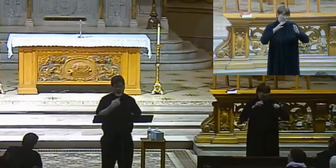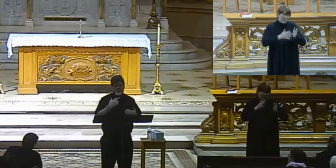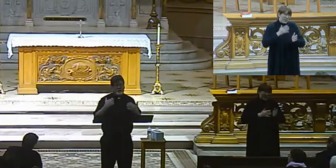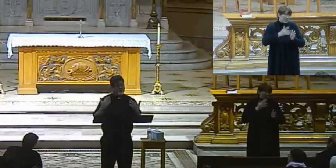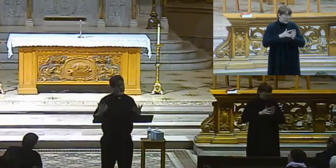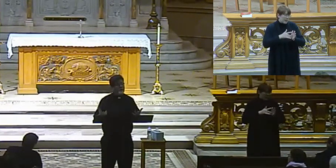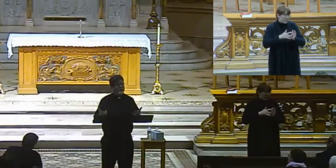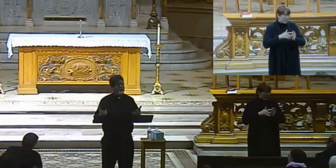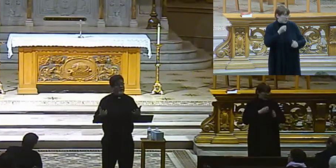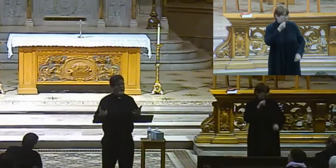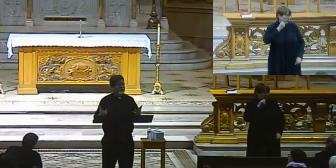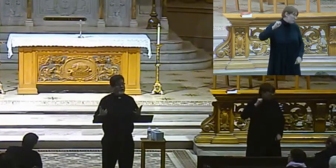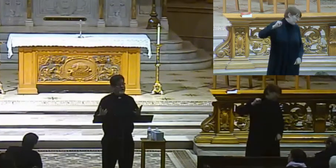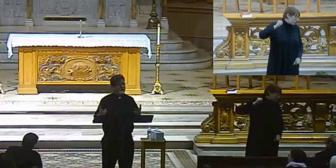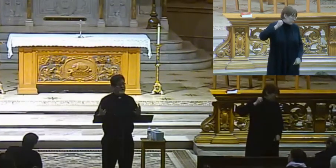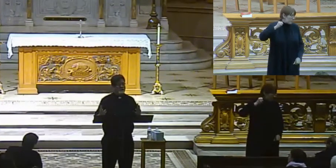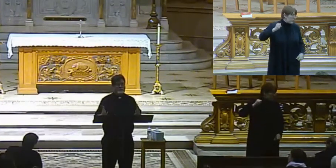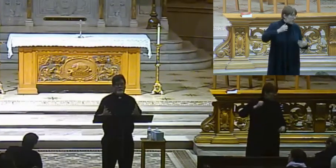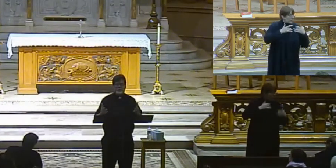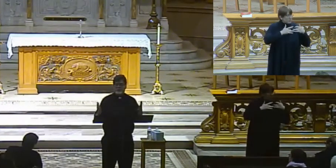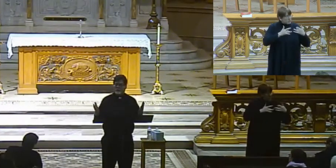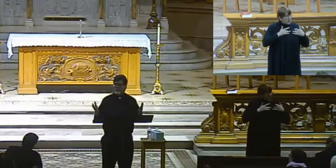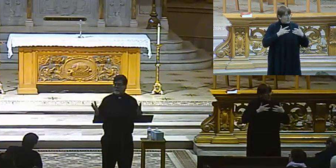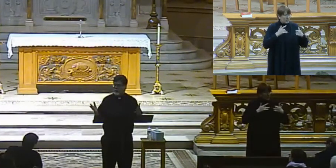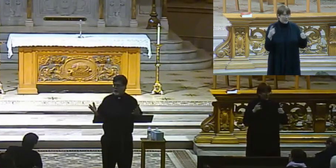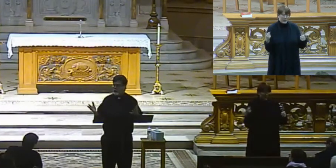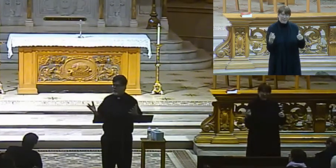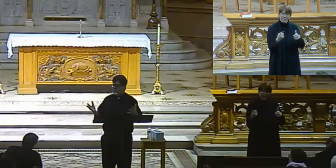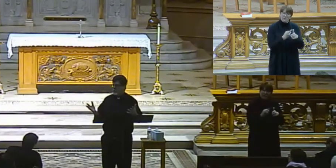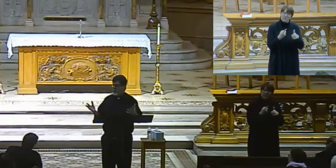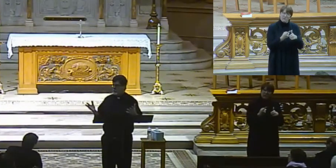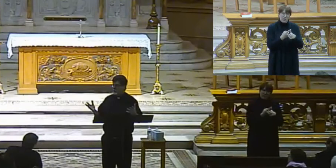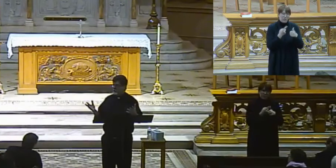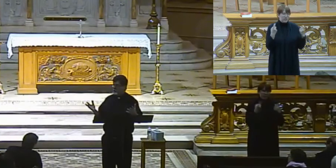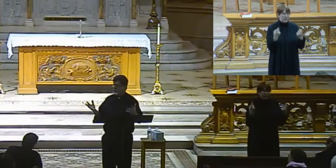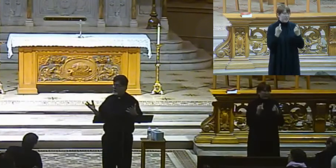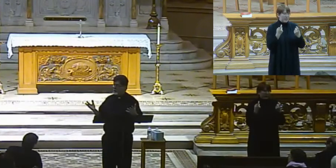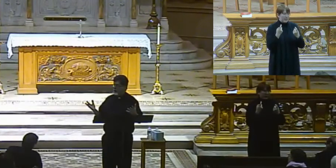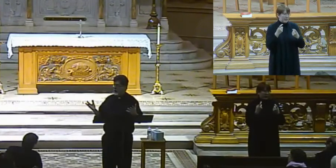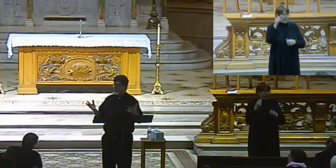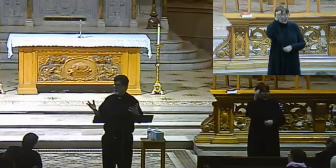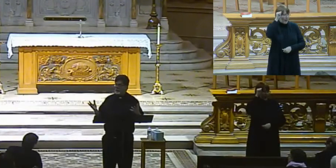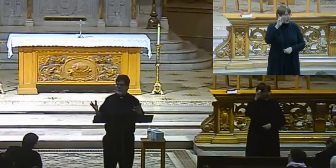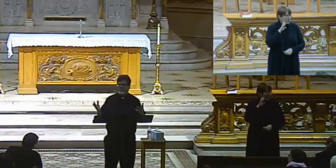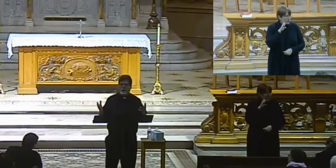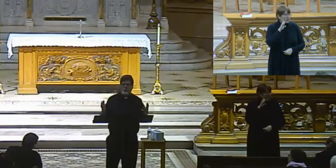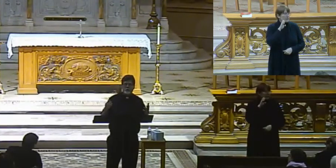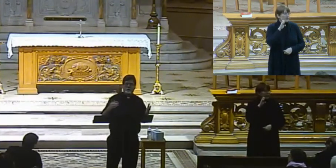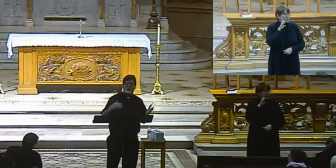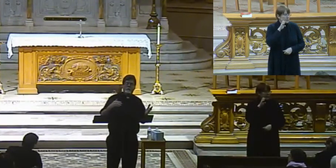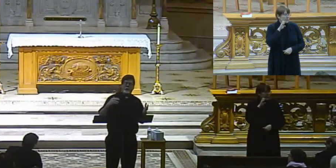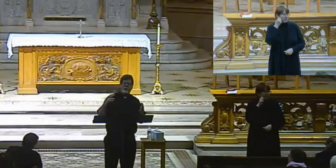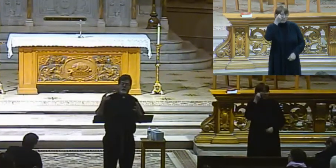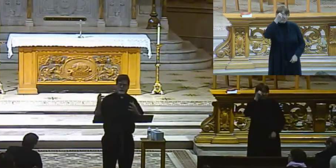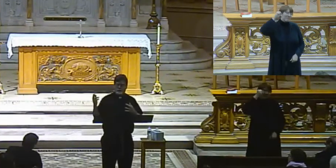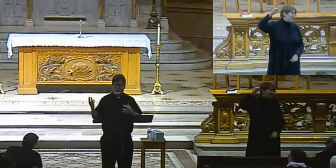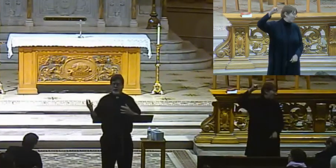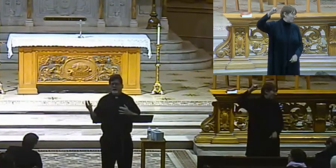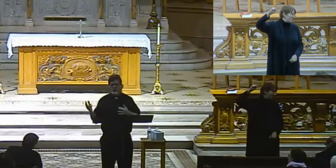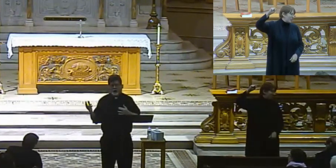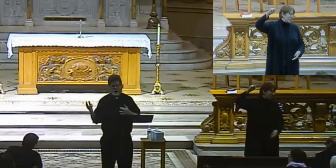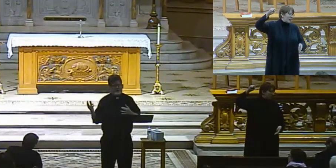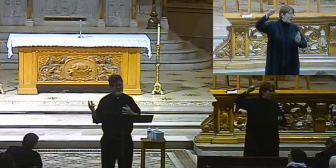against authority. You know, the first sin of our parents, of our first parents, Adam and Eve, was a rebellion